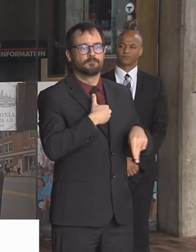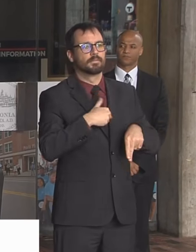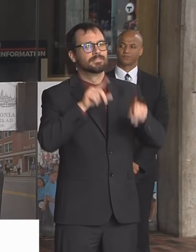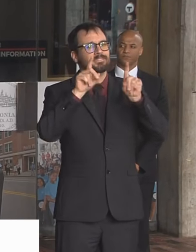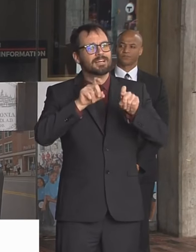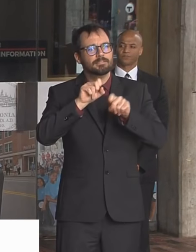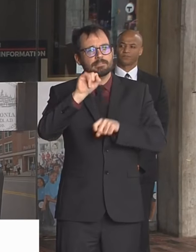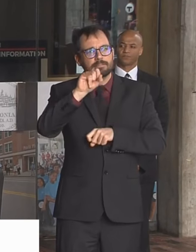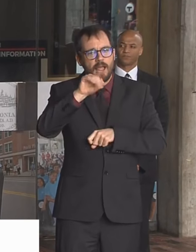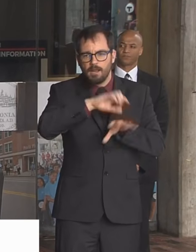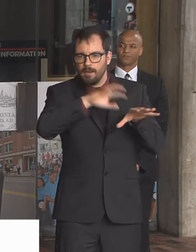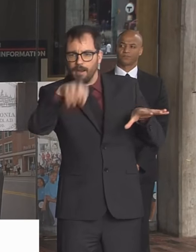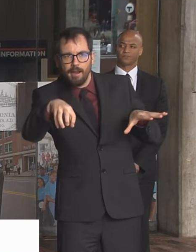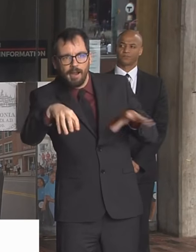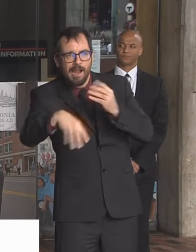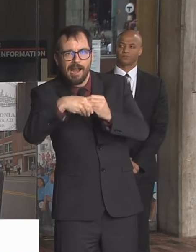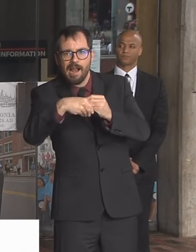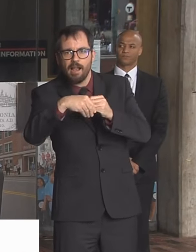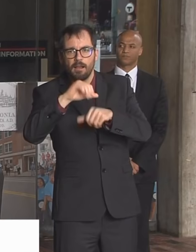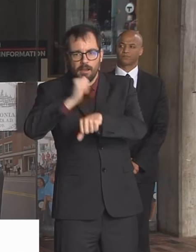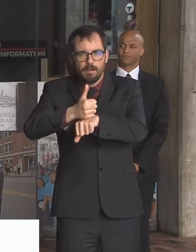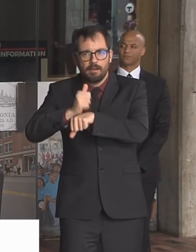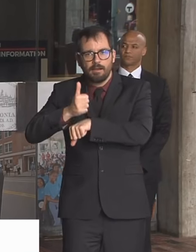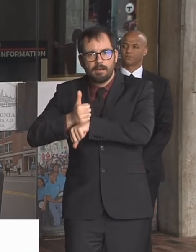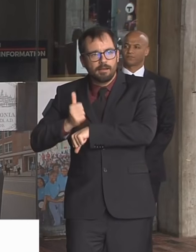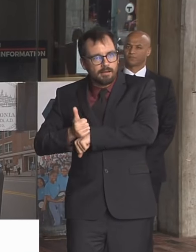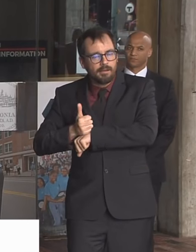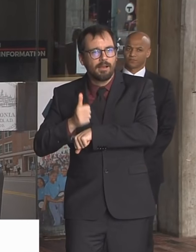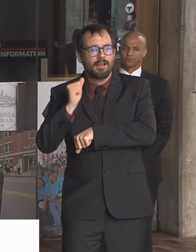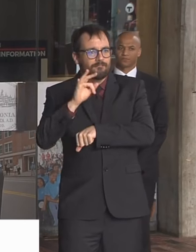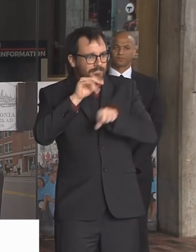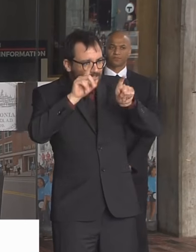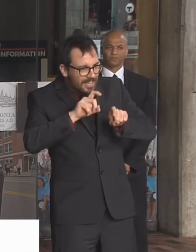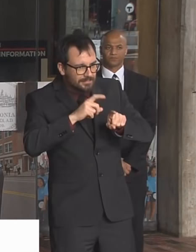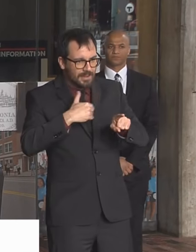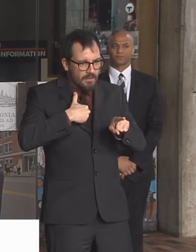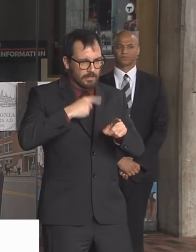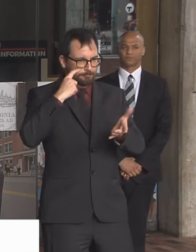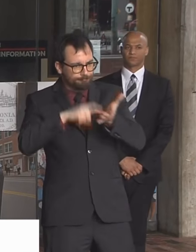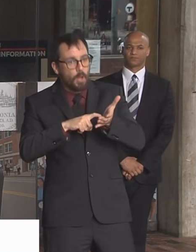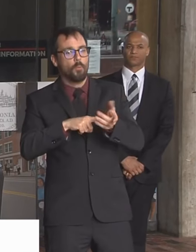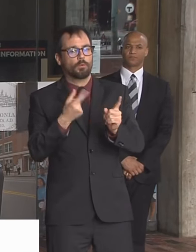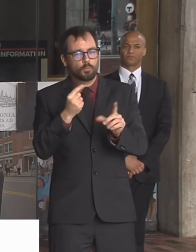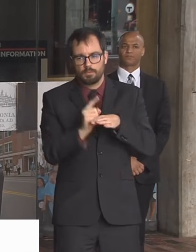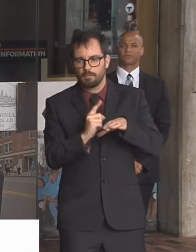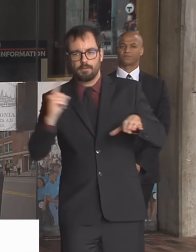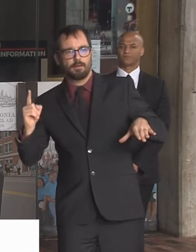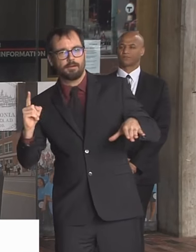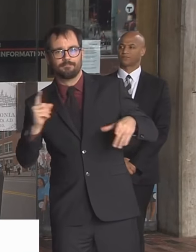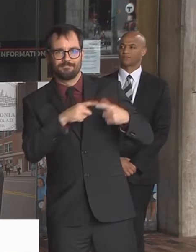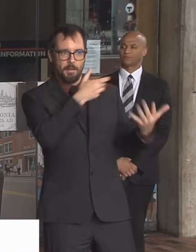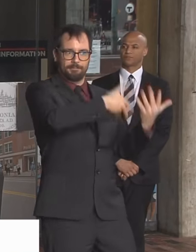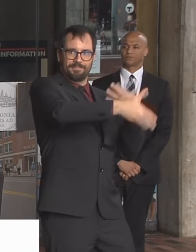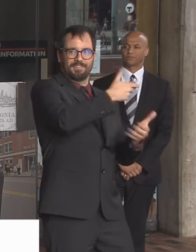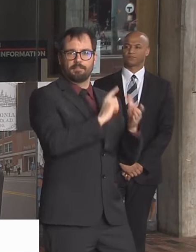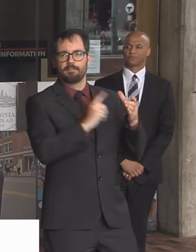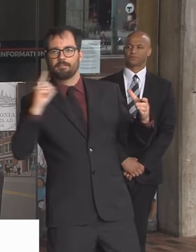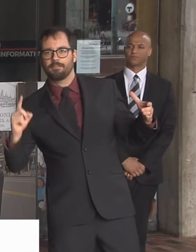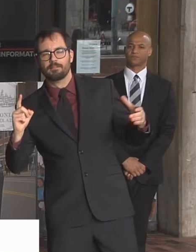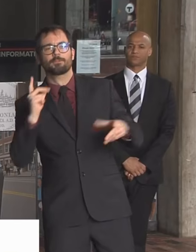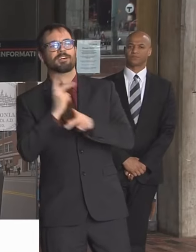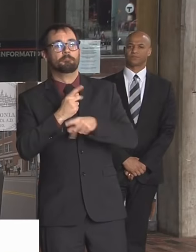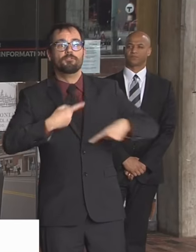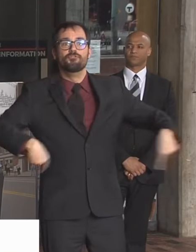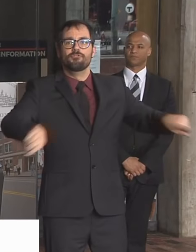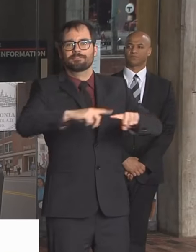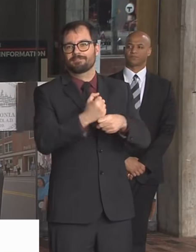safe. We want to make sure that every person is safe. So again, the rules are the same about physical distancing and